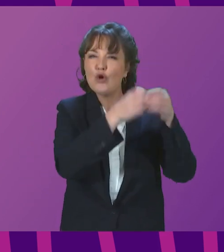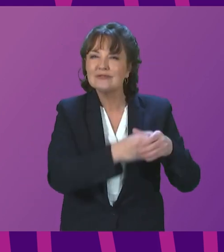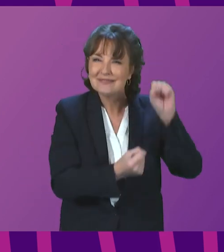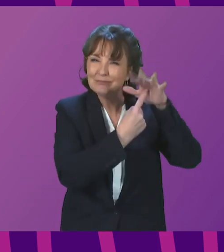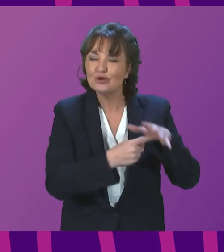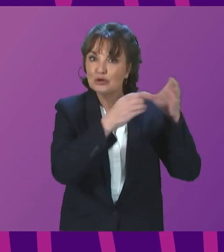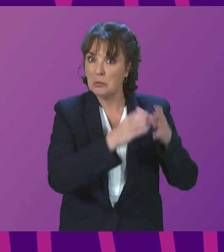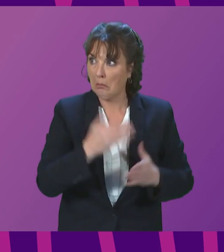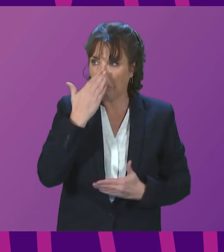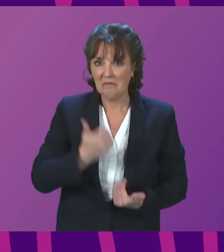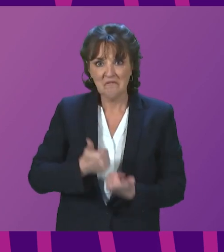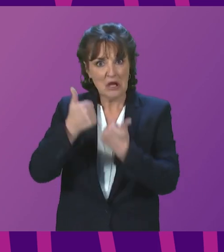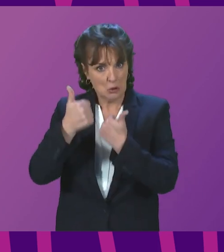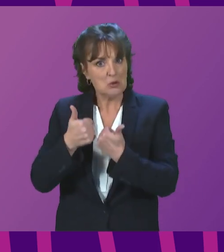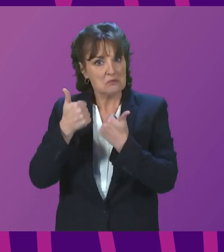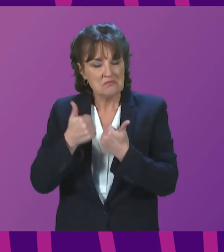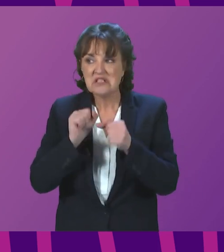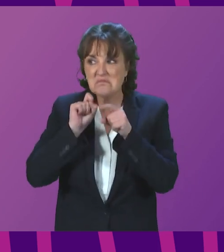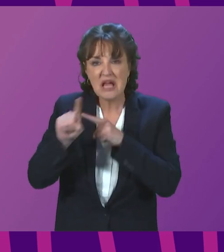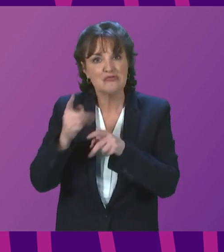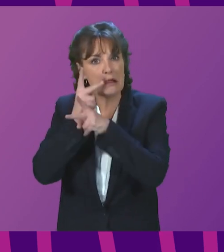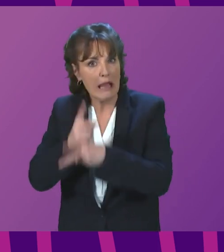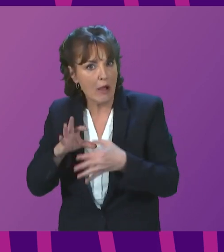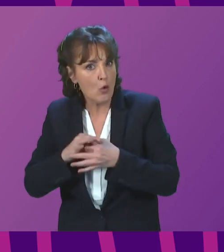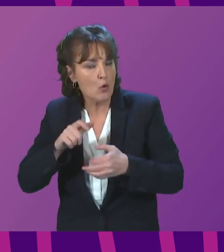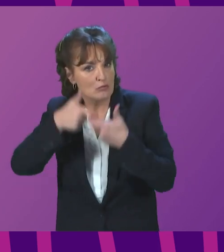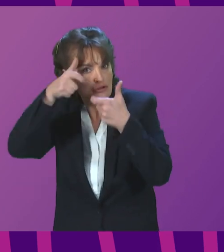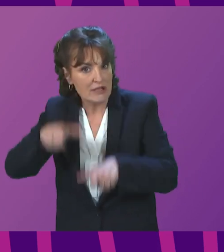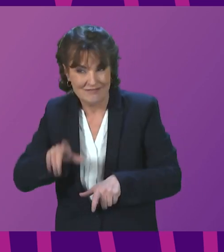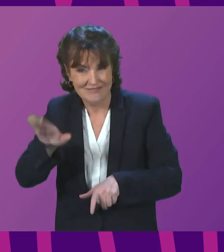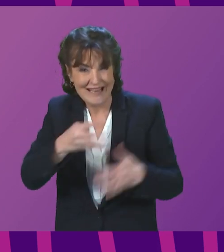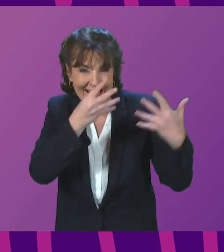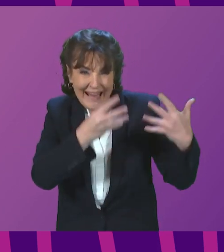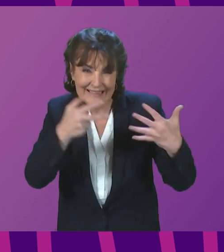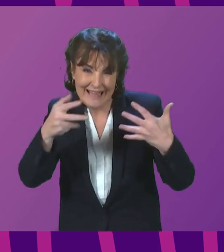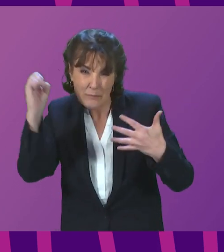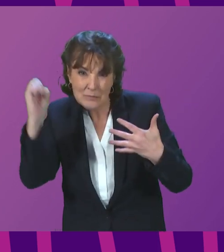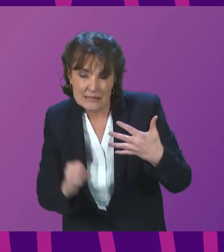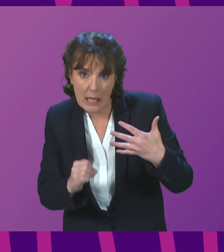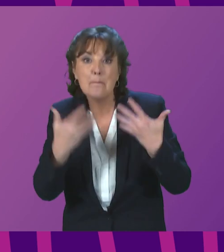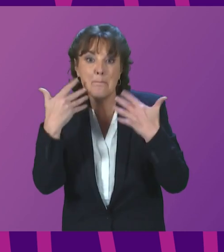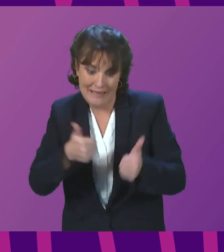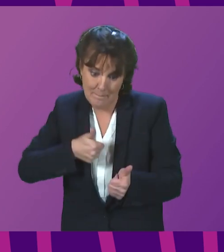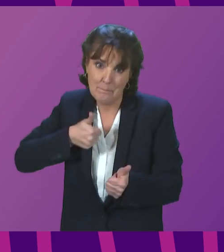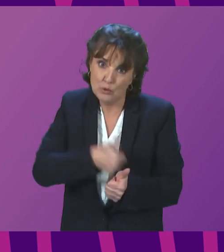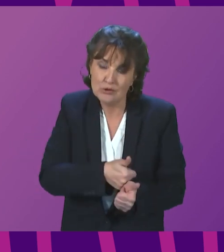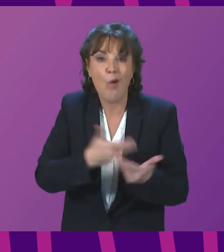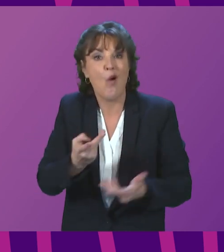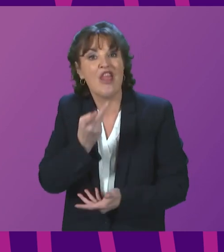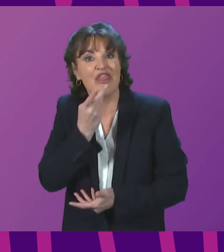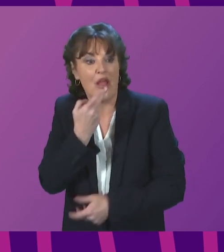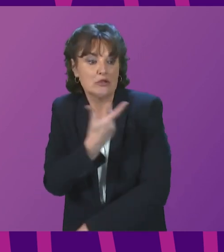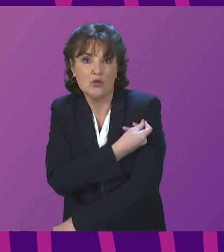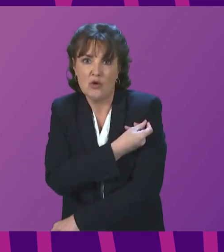generally been very good, particularly amongst care home residents, with 98 per cent having received a booster or a third dose.